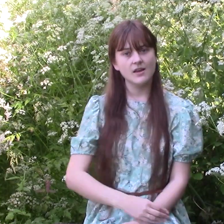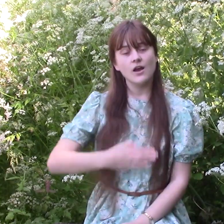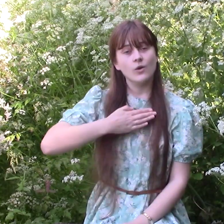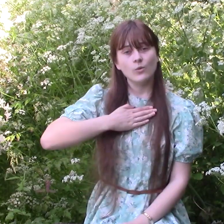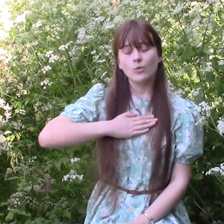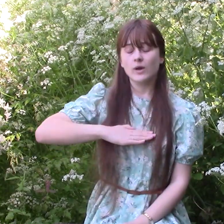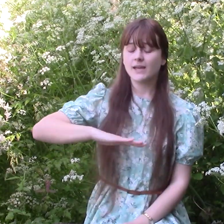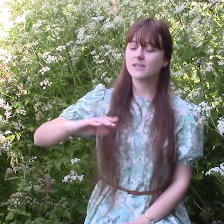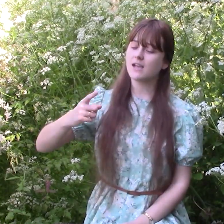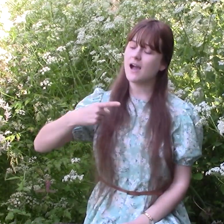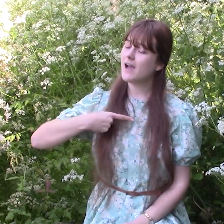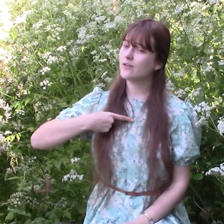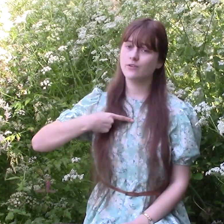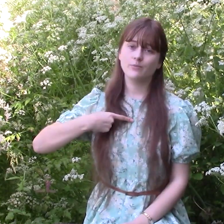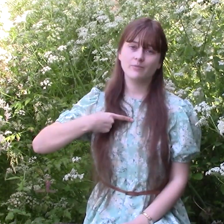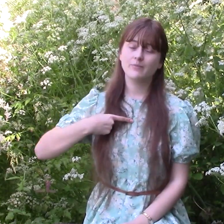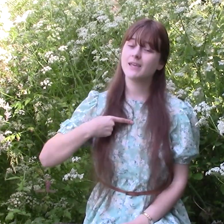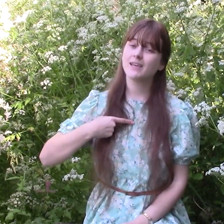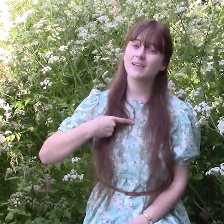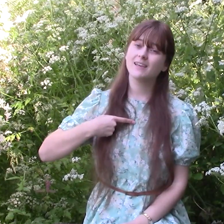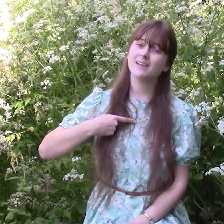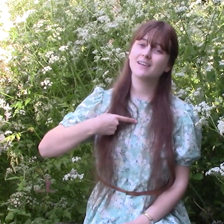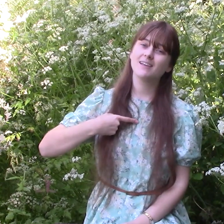Wish I could be